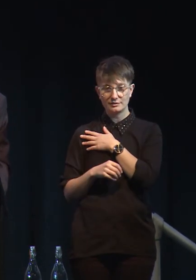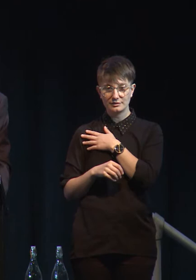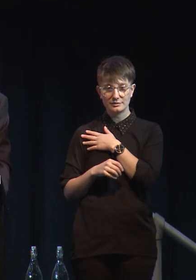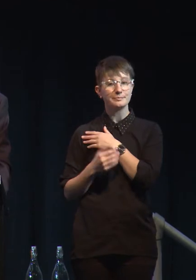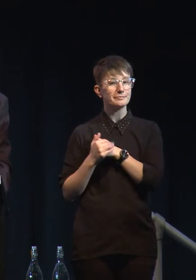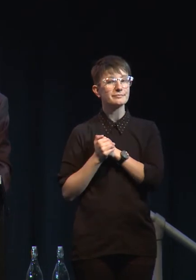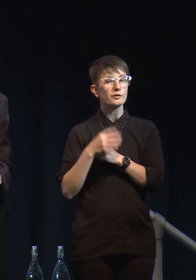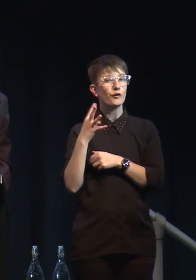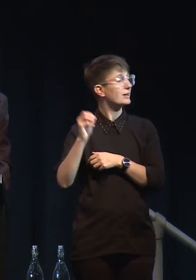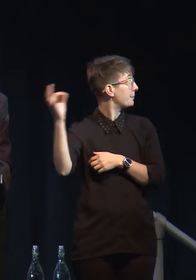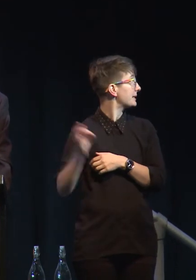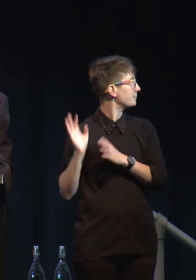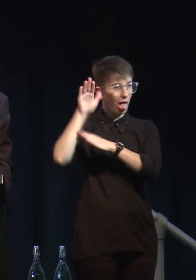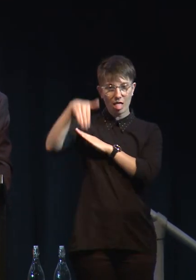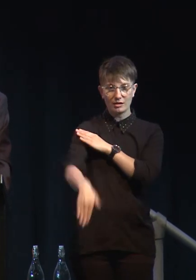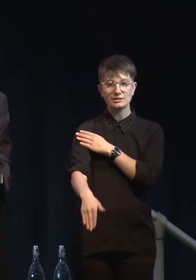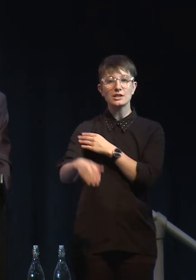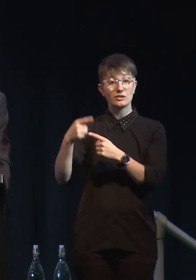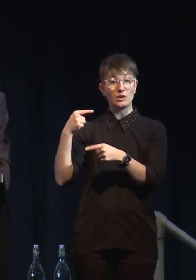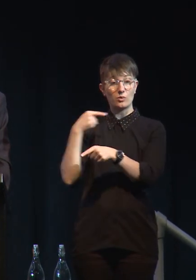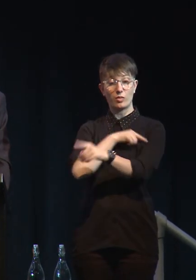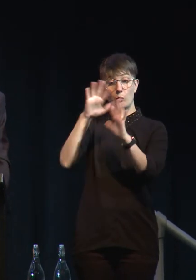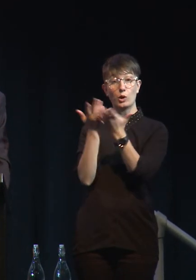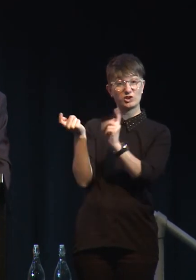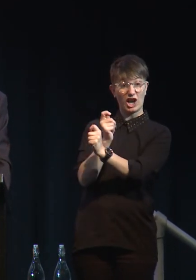diabetes and disease around the world.